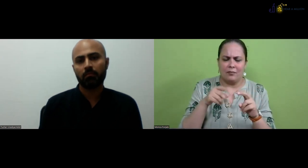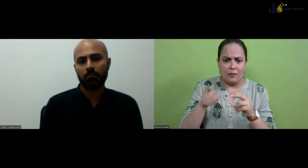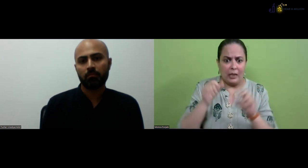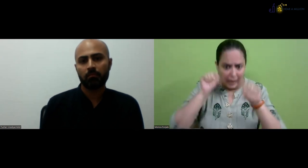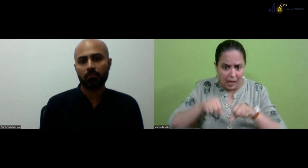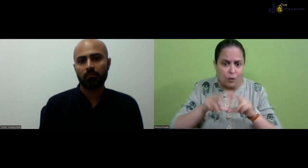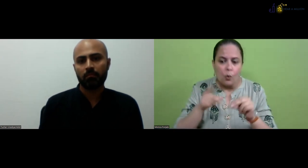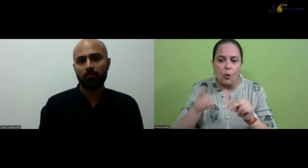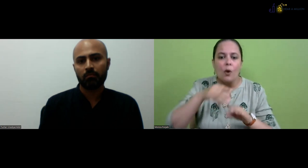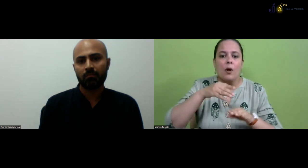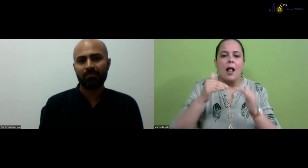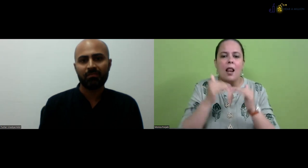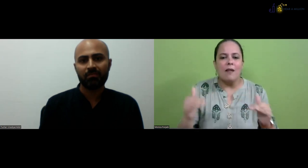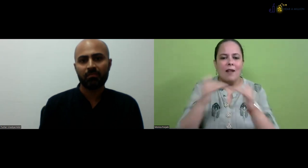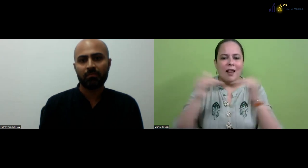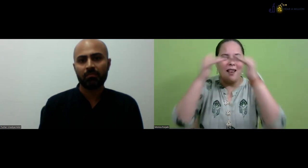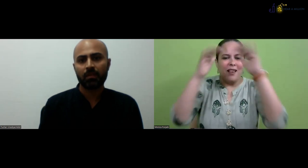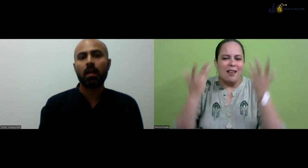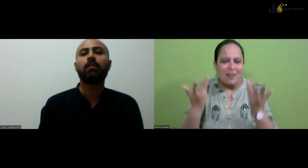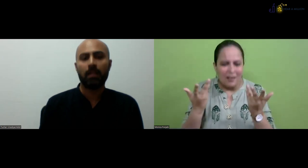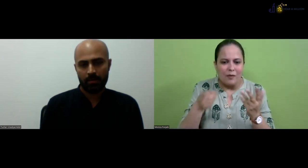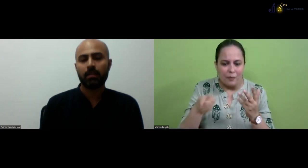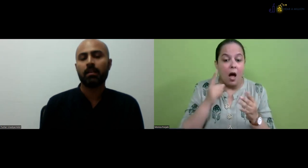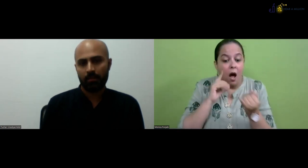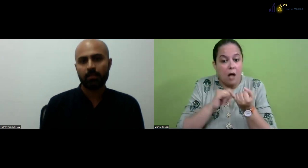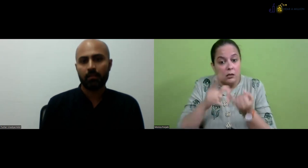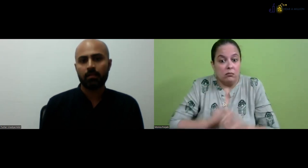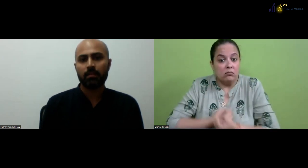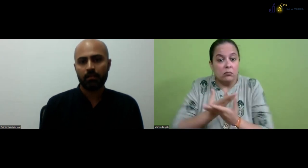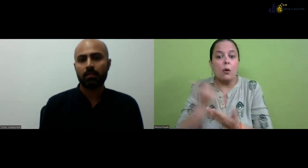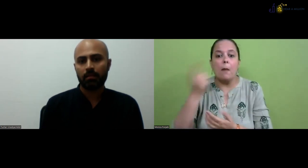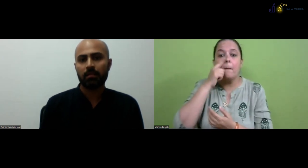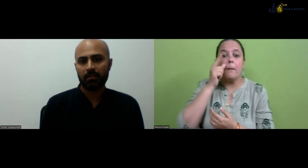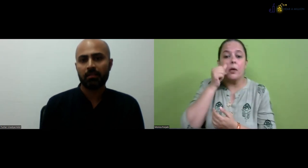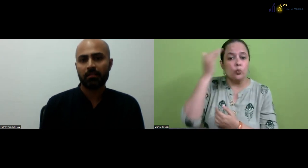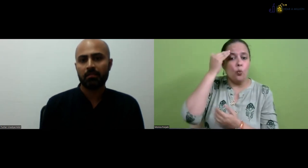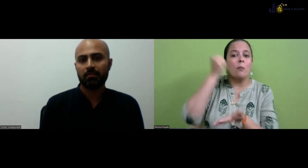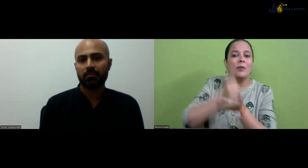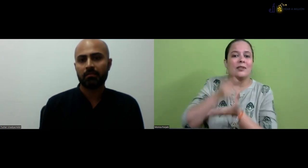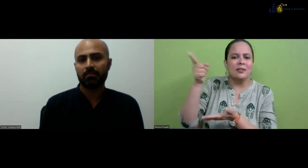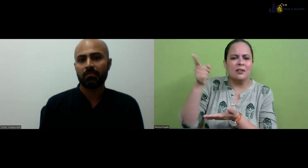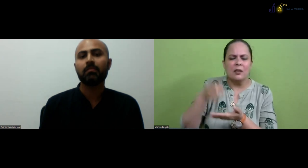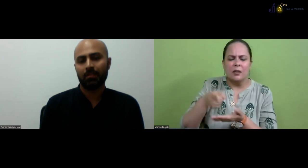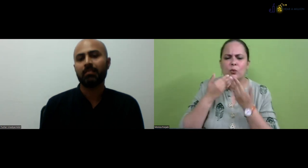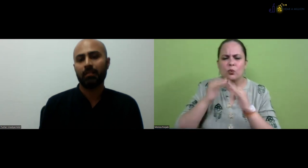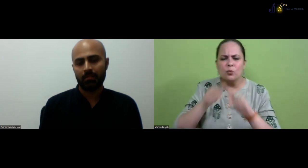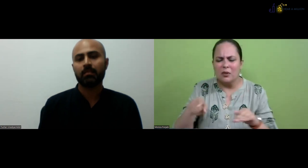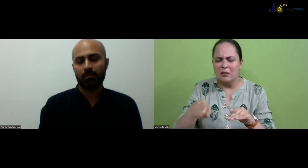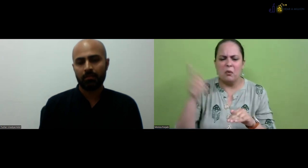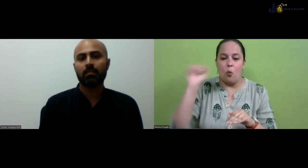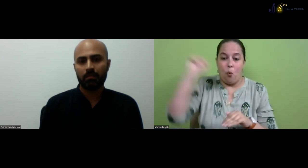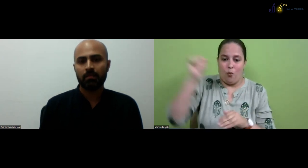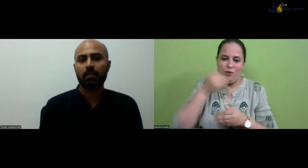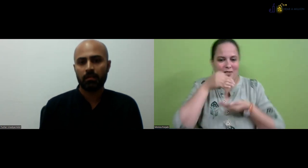themselves. We can provide them the topics. Whether, you know, we can provide the levels, but how to express themselves